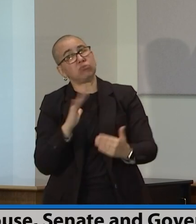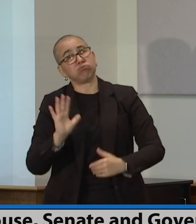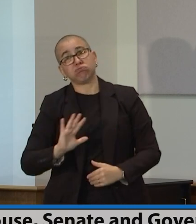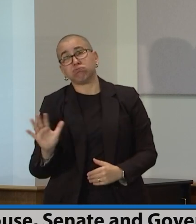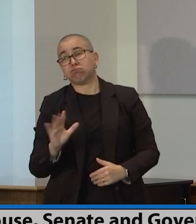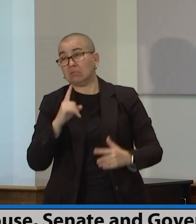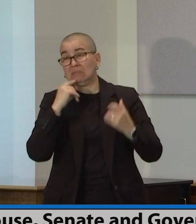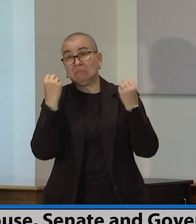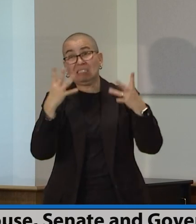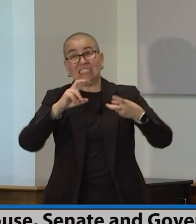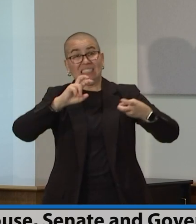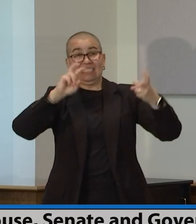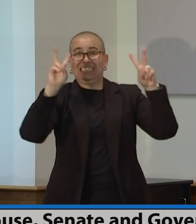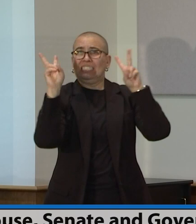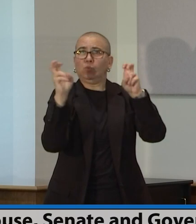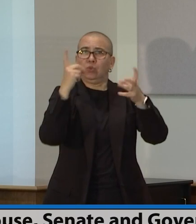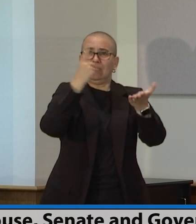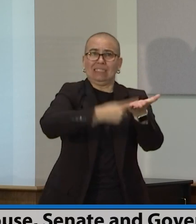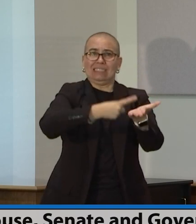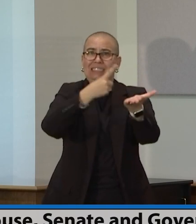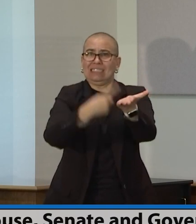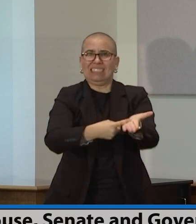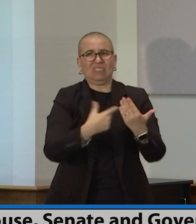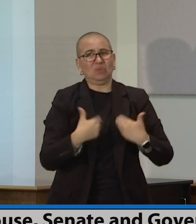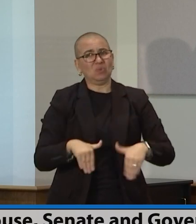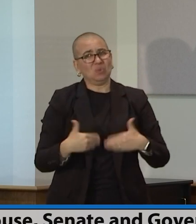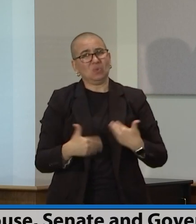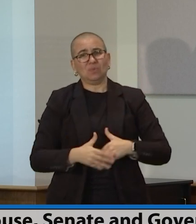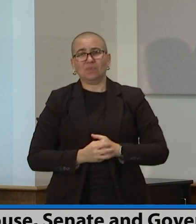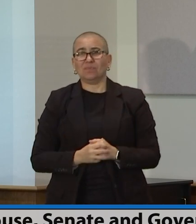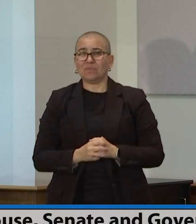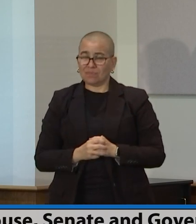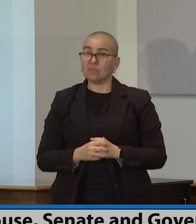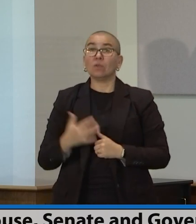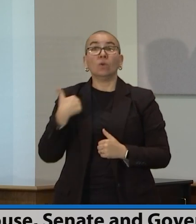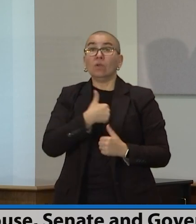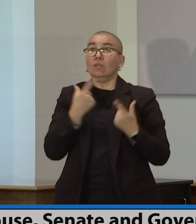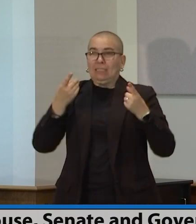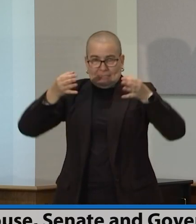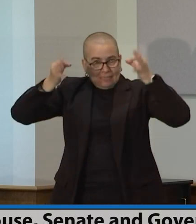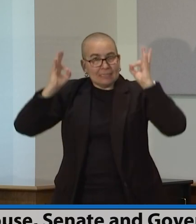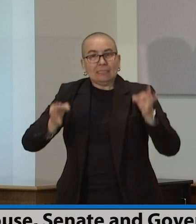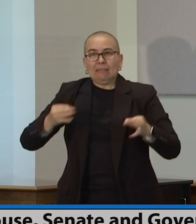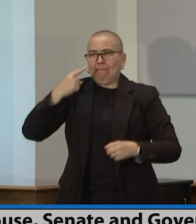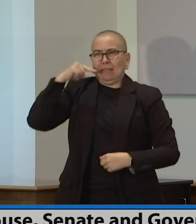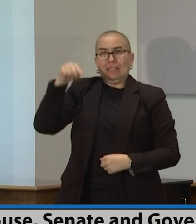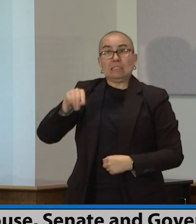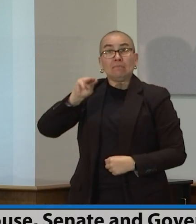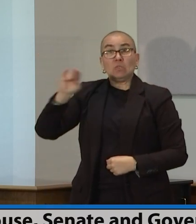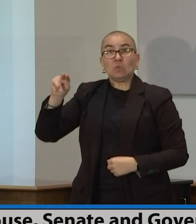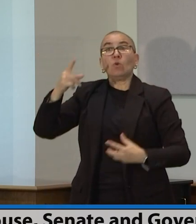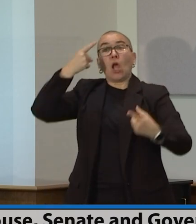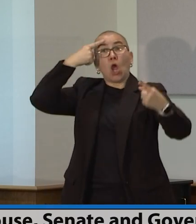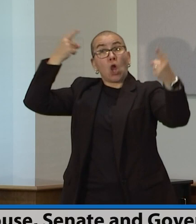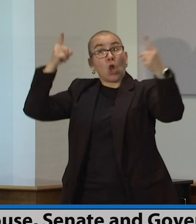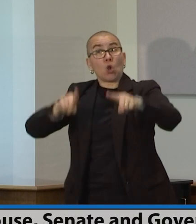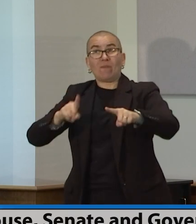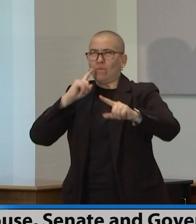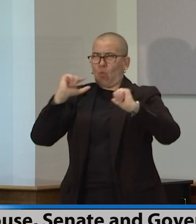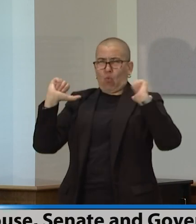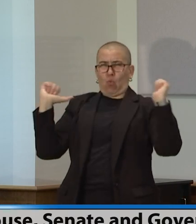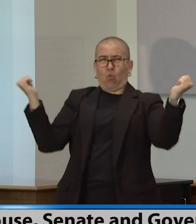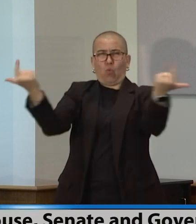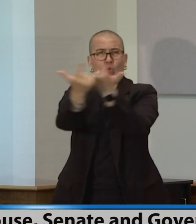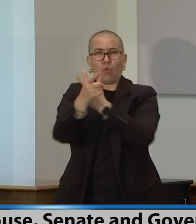tribute to Minnesota that we can figure out how to do it in Minnesota. But the work is, I would say, it's not done. It just began.